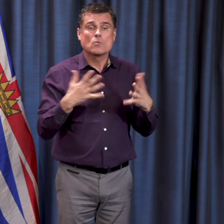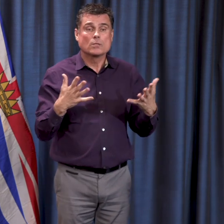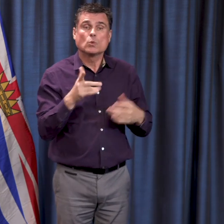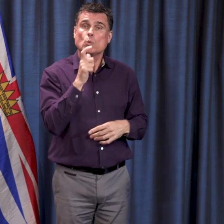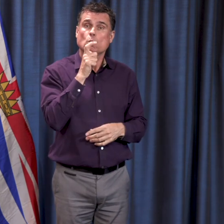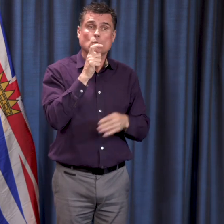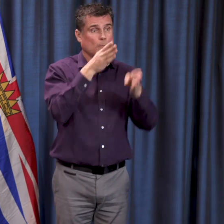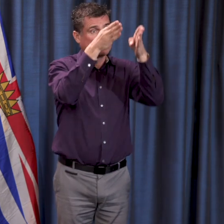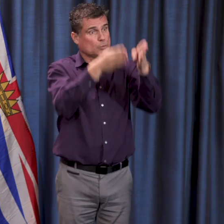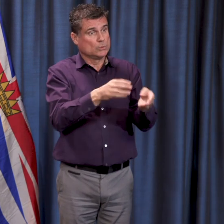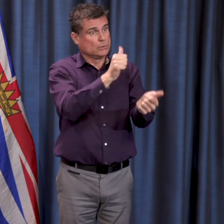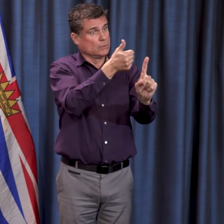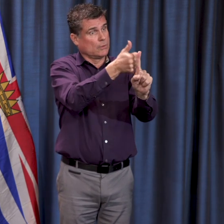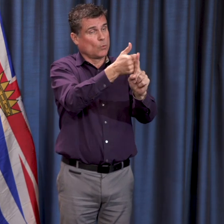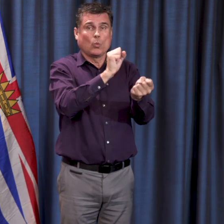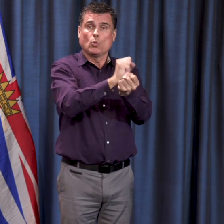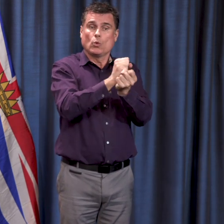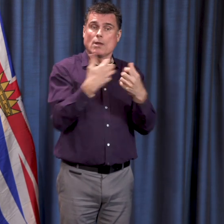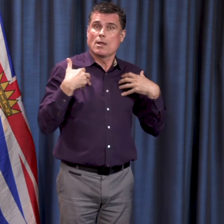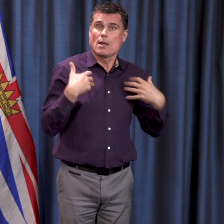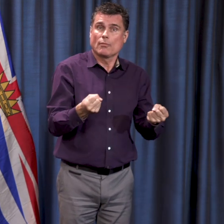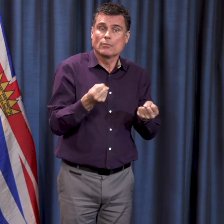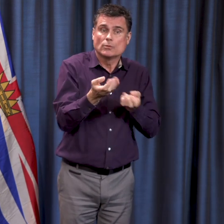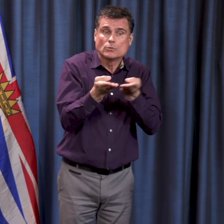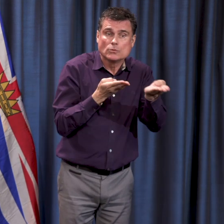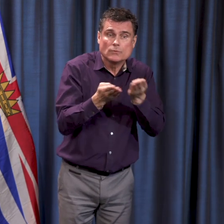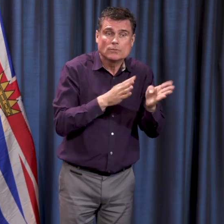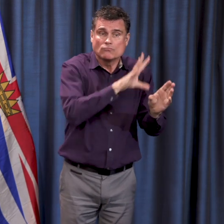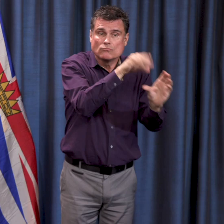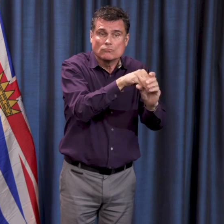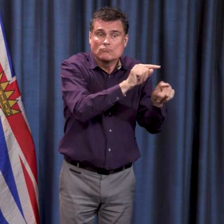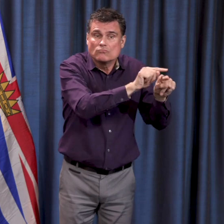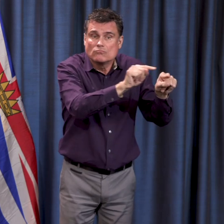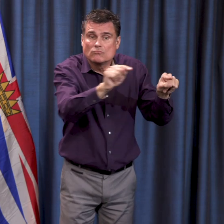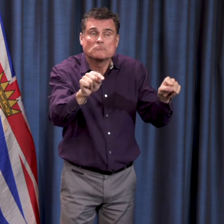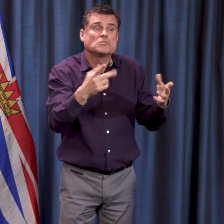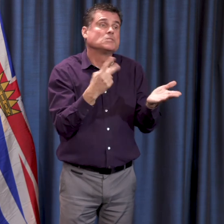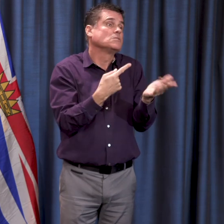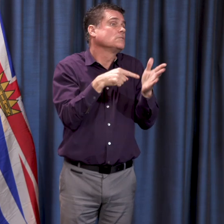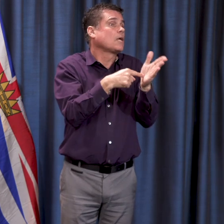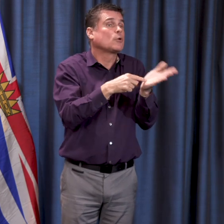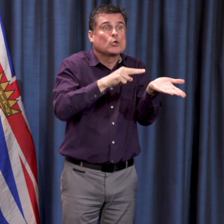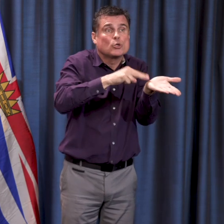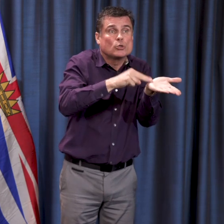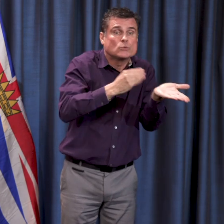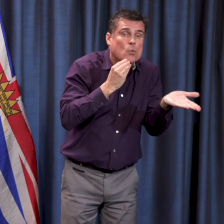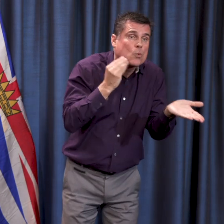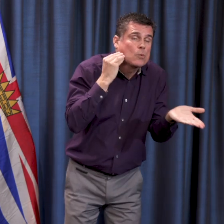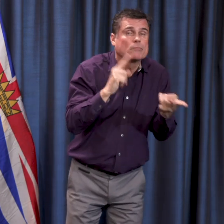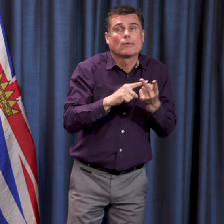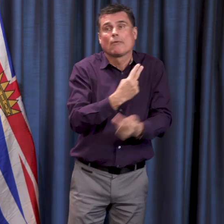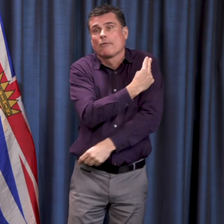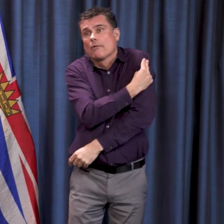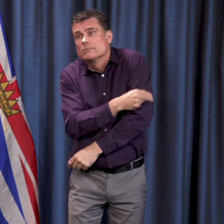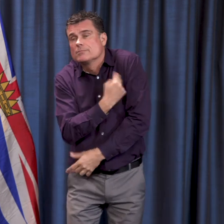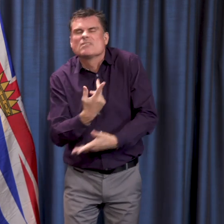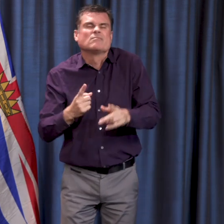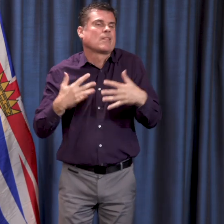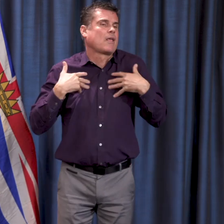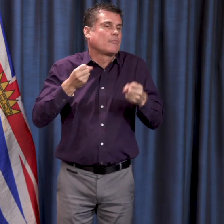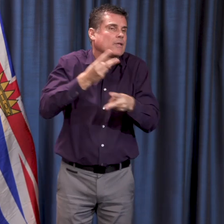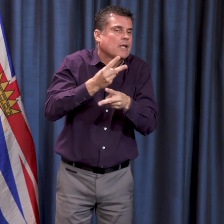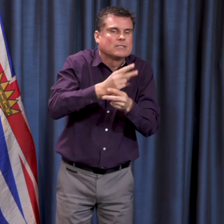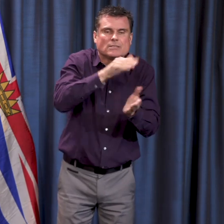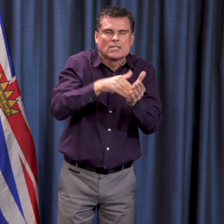healthcare workers so that we can manage outbreaks and protect our healthcare system. so that is the change in the